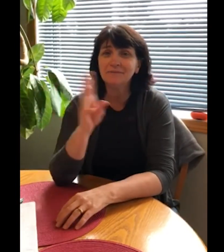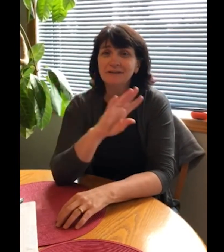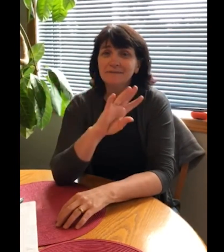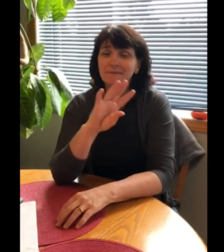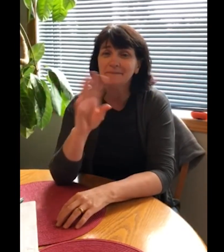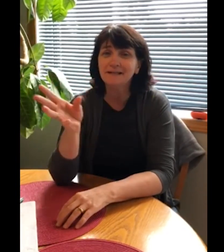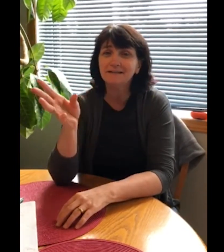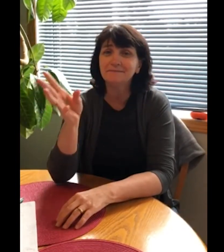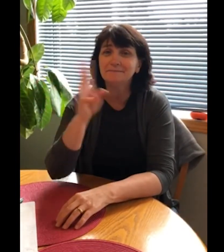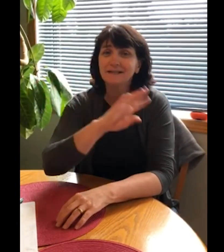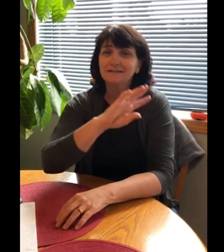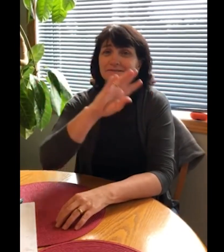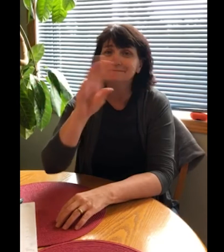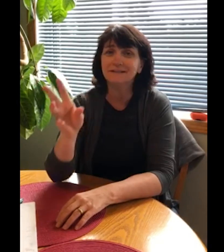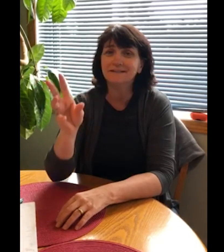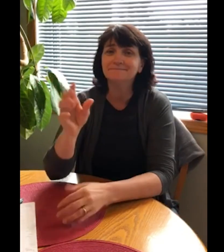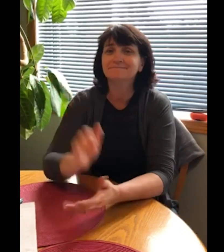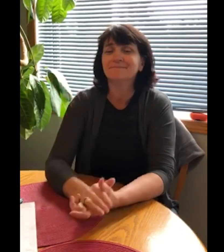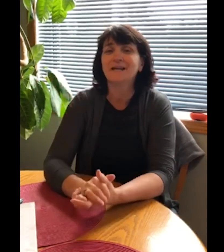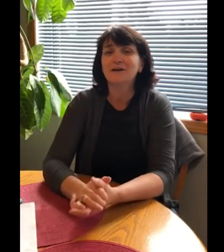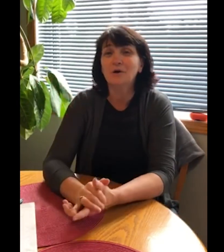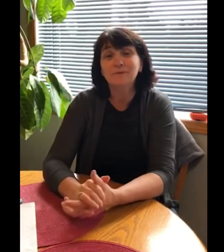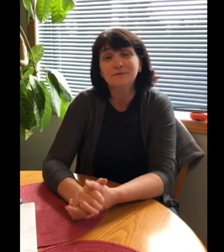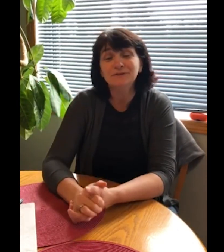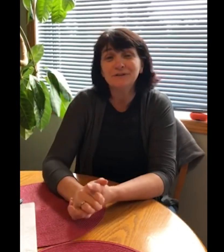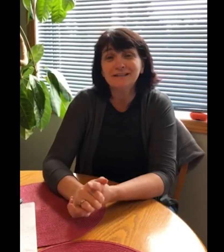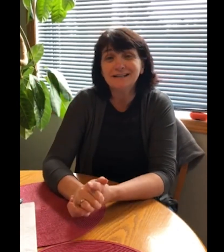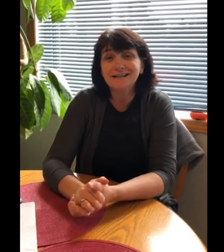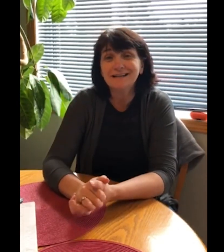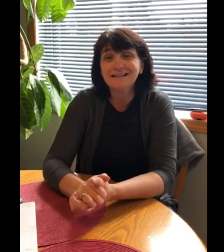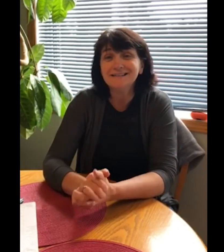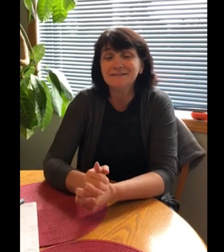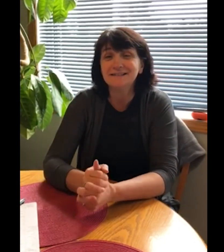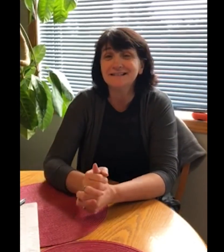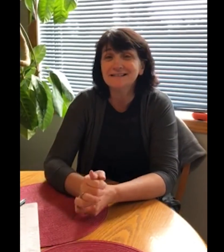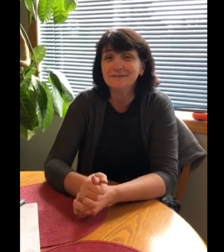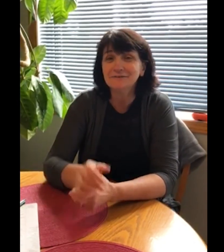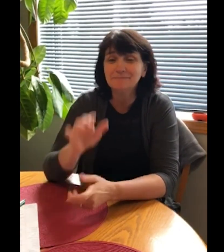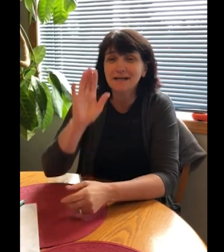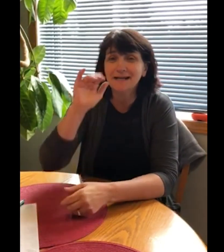with my bill, bill, bill. Hope you enjoyed that, guys. See you soon. Bye.